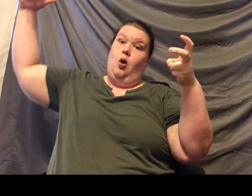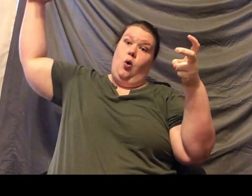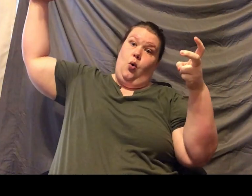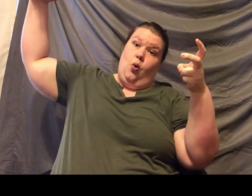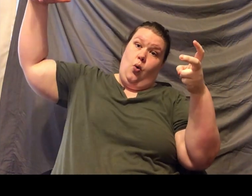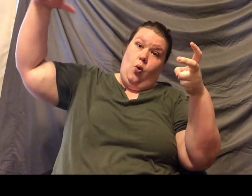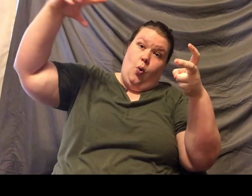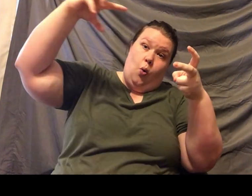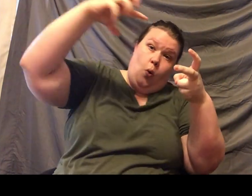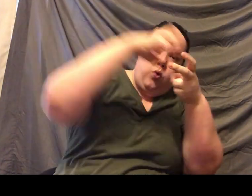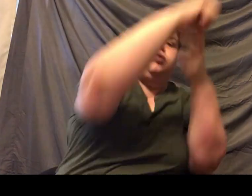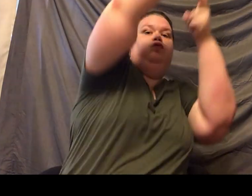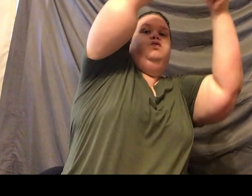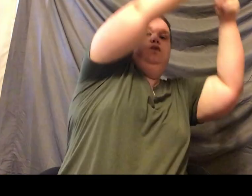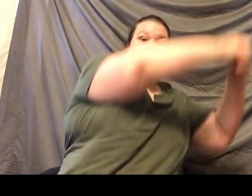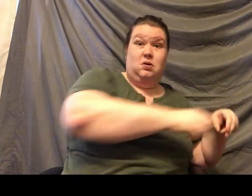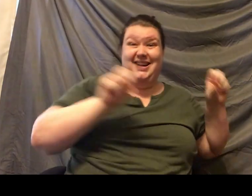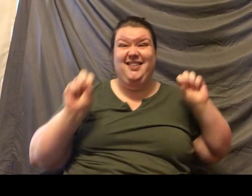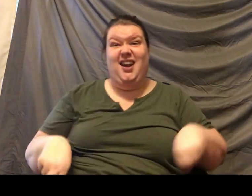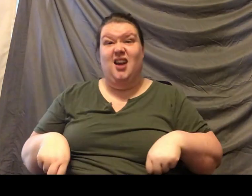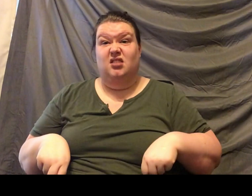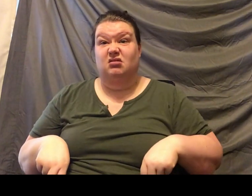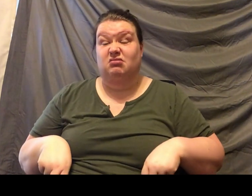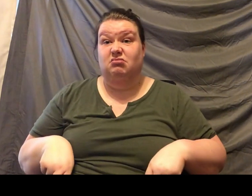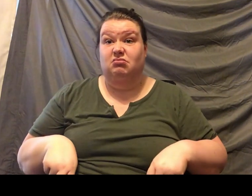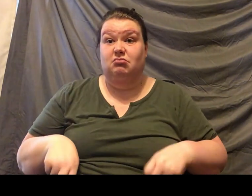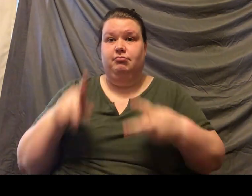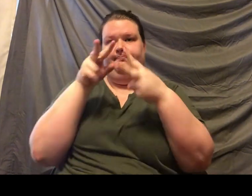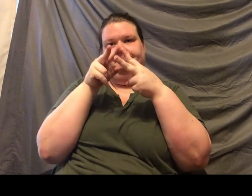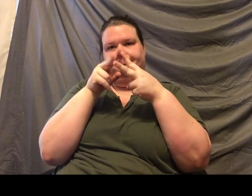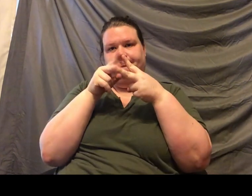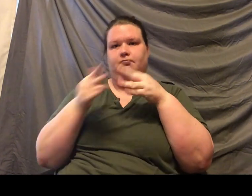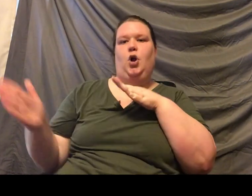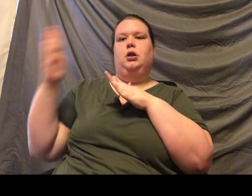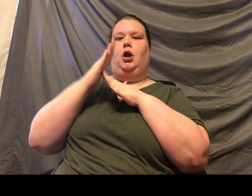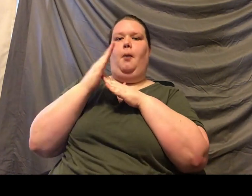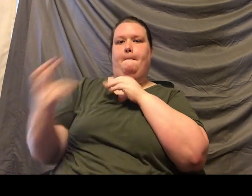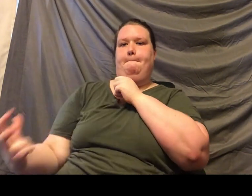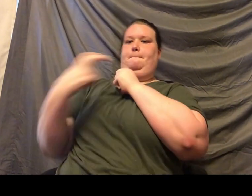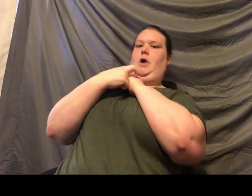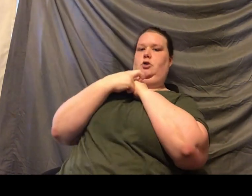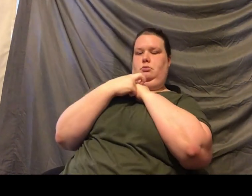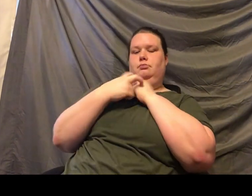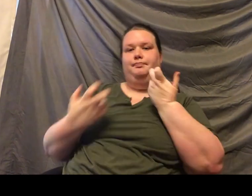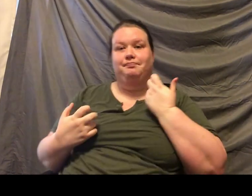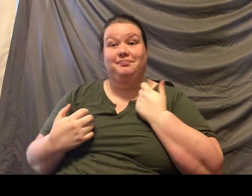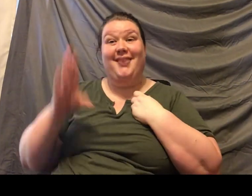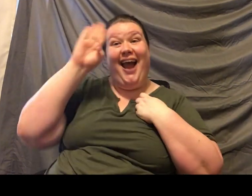a full adult sloth. So those are the two biggest predators, the jaguars and the harpy eagle. All right. Hi, Ken. Thank you for